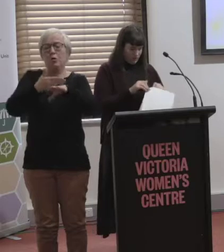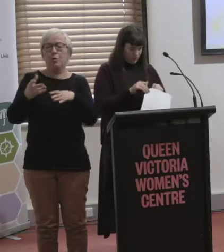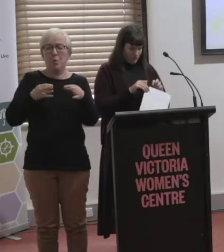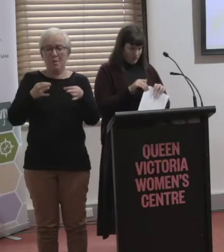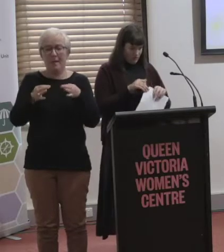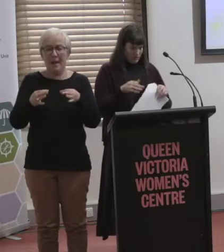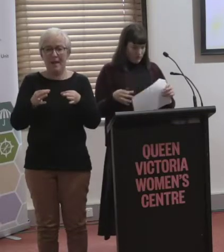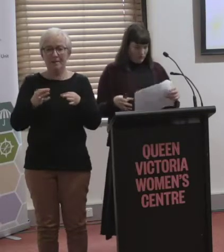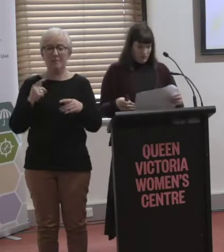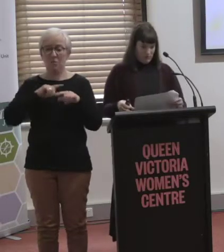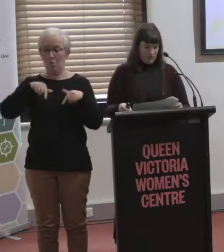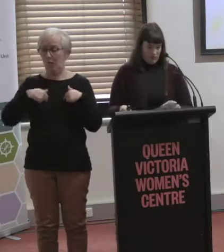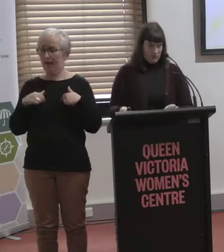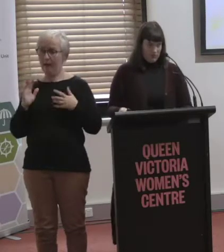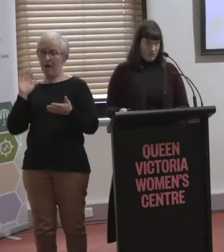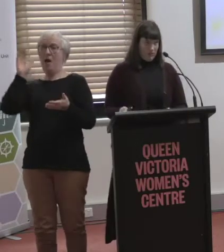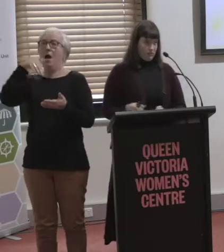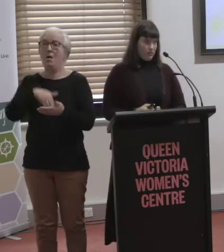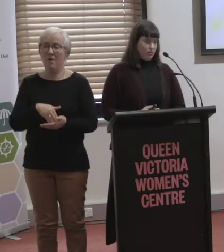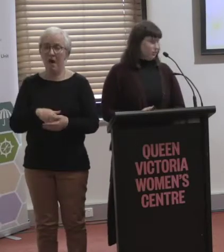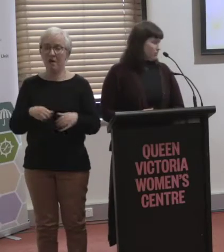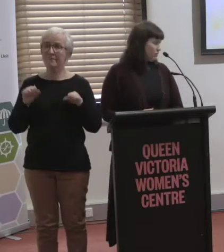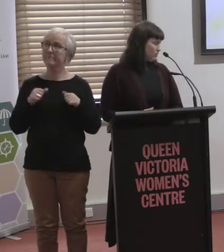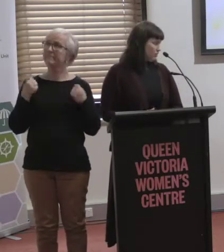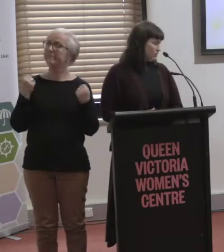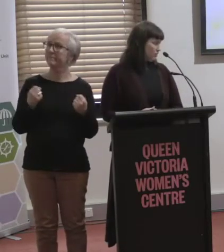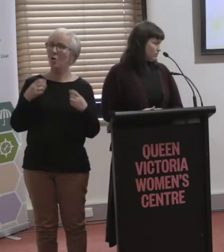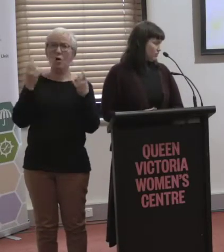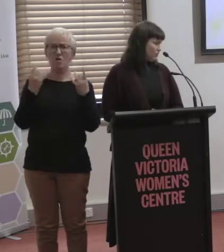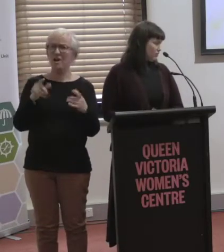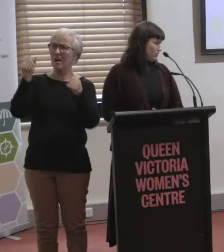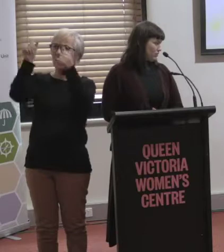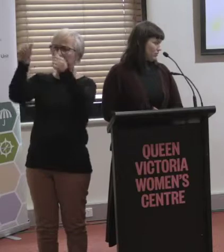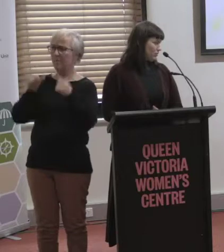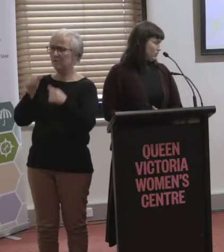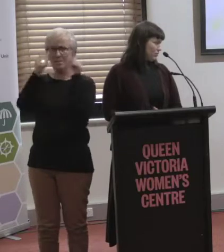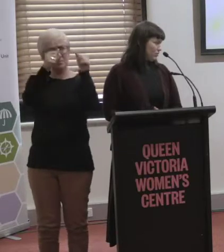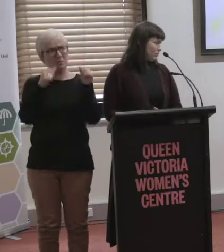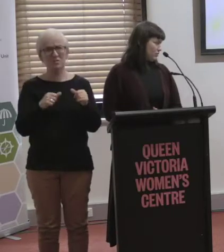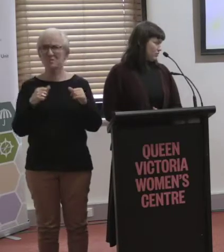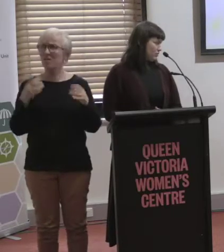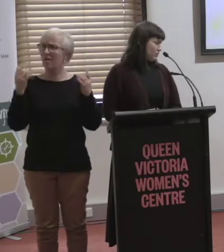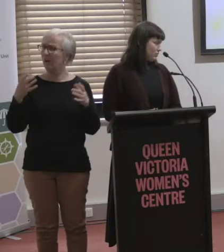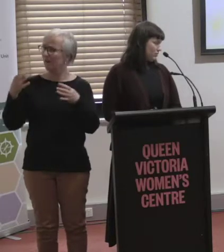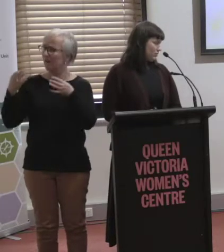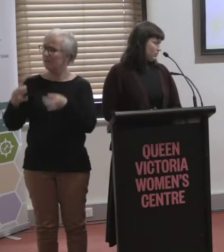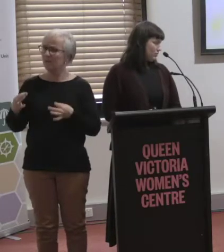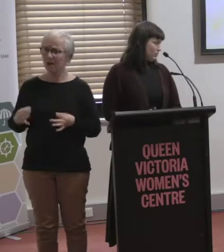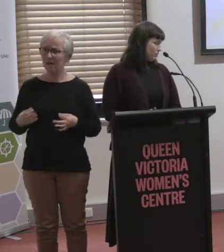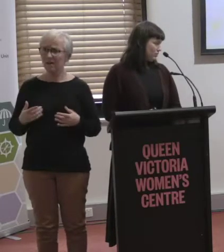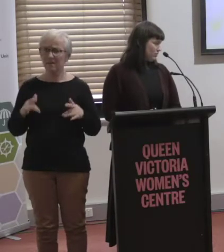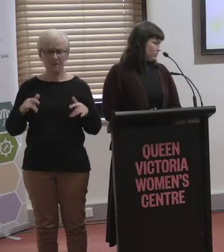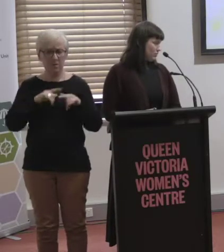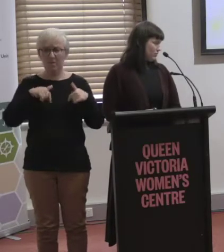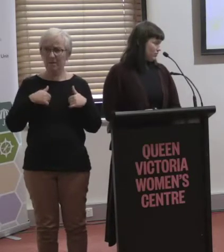posters all over the walls with pictures of what it looked like. They had already decided what was going ahead and didn't listen to anything